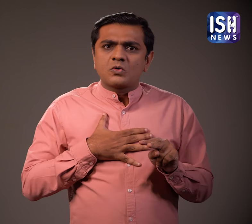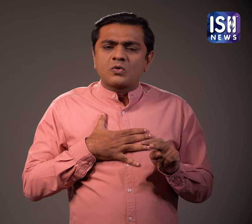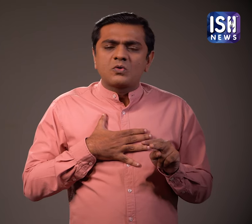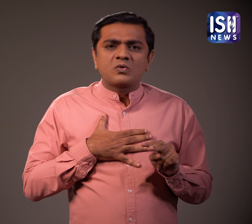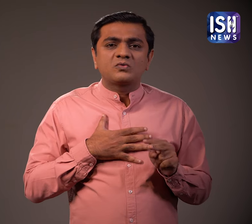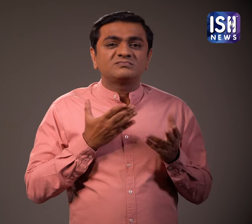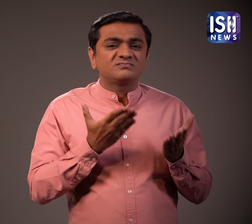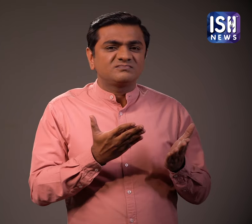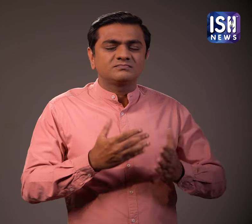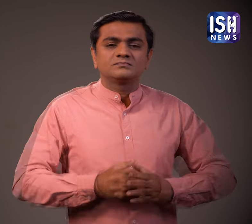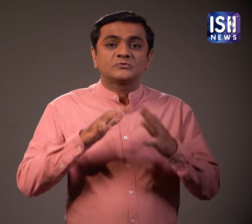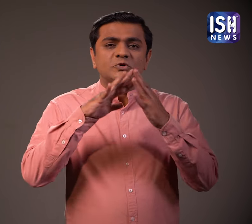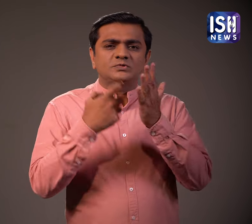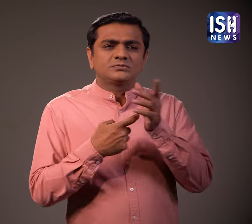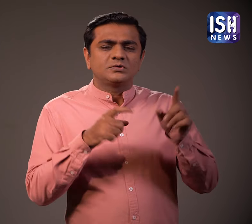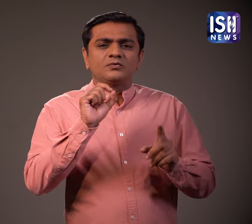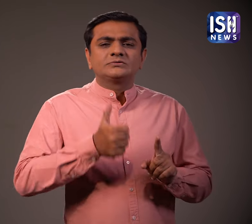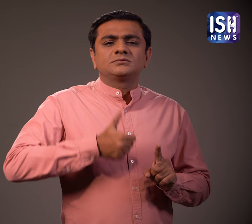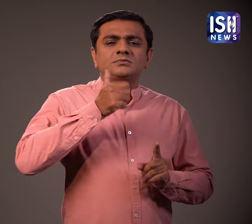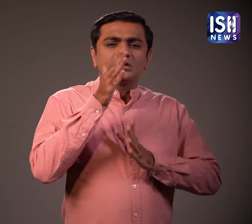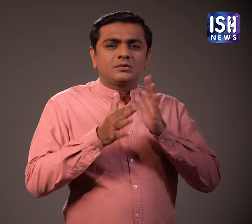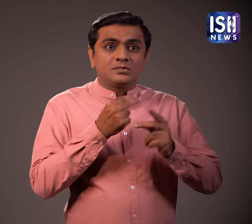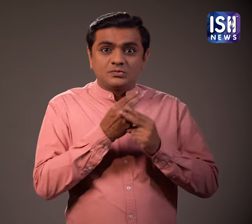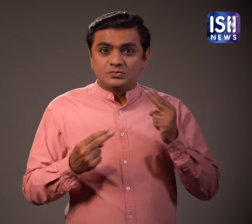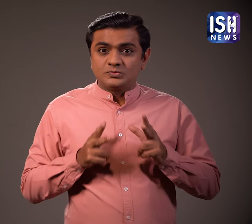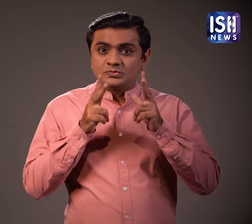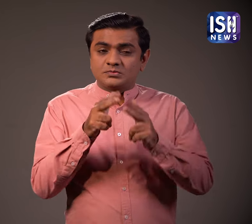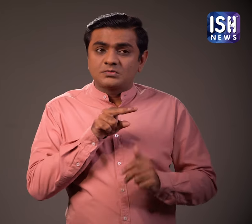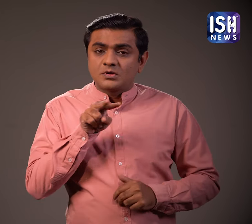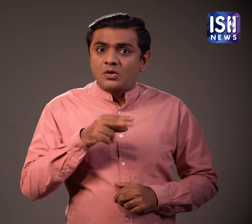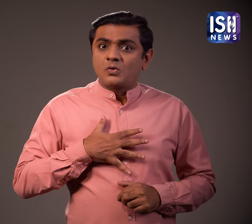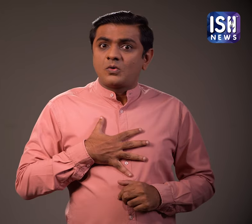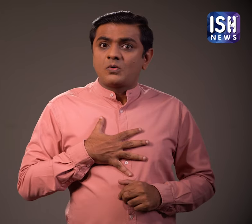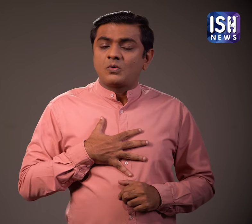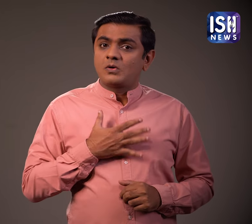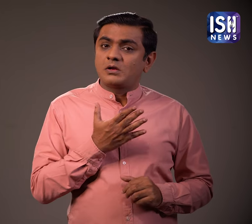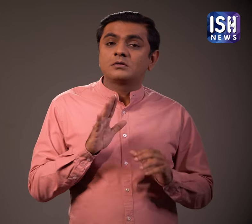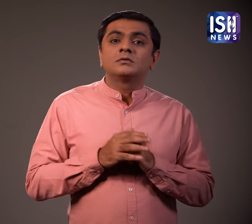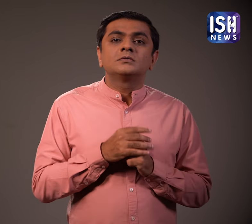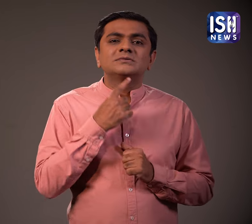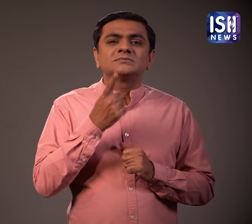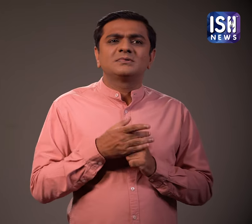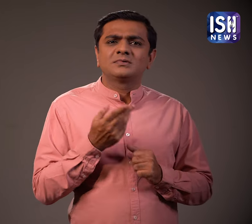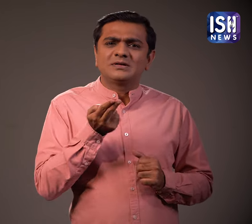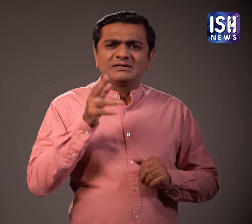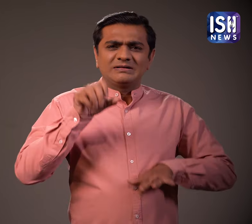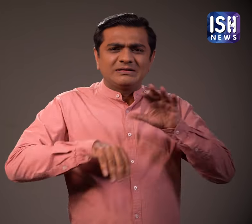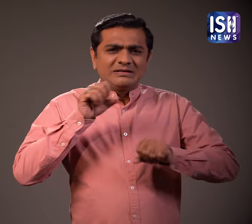7.14,000 was collected. A Western Railway official said, We saw people sending messages on the train tracking M